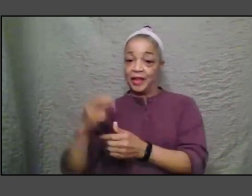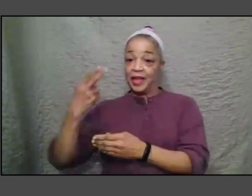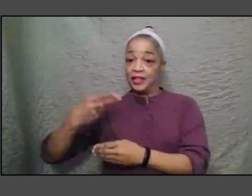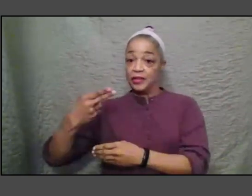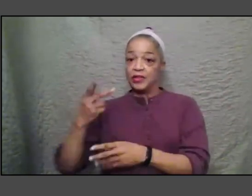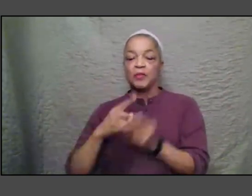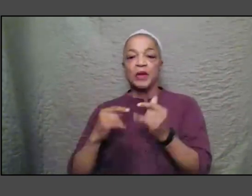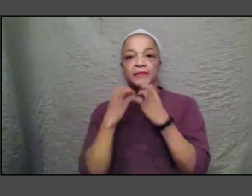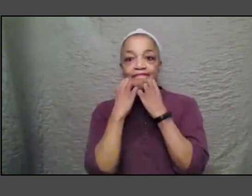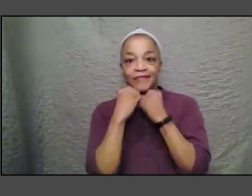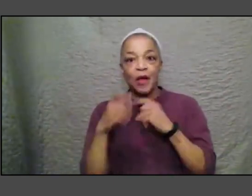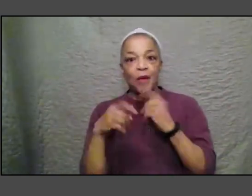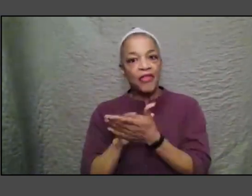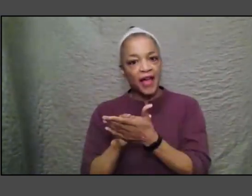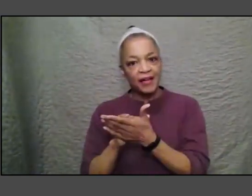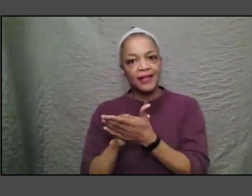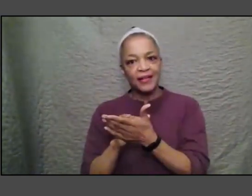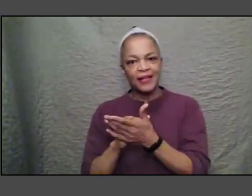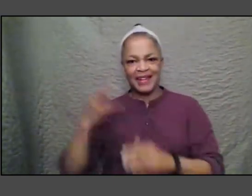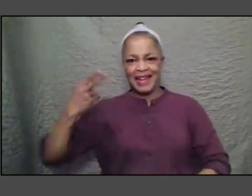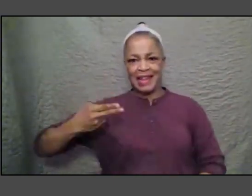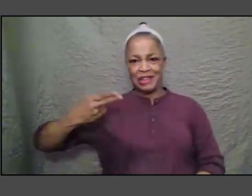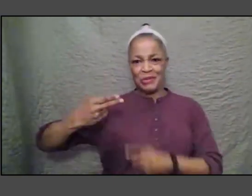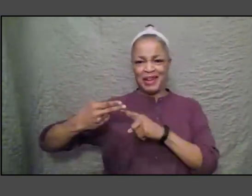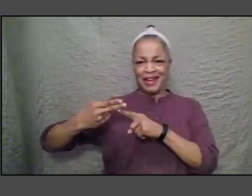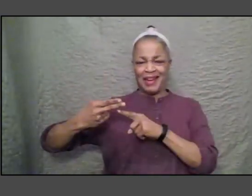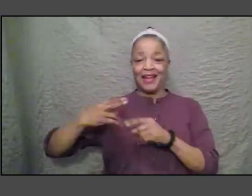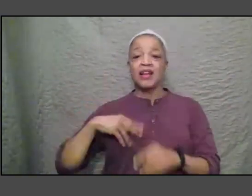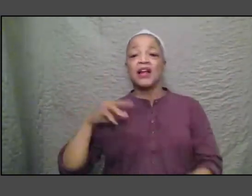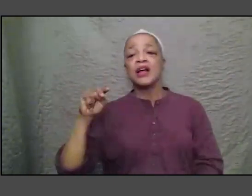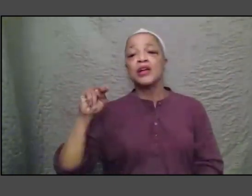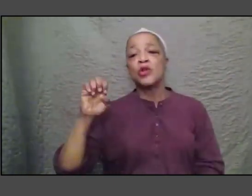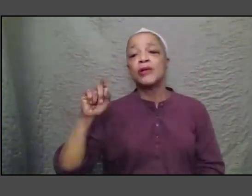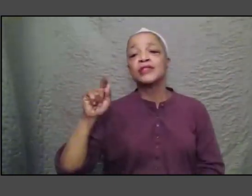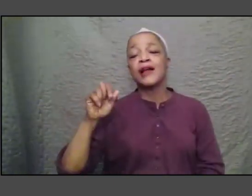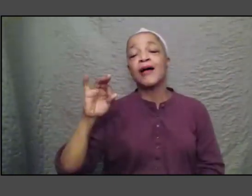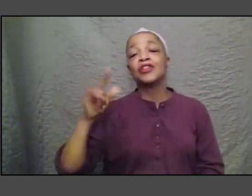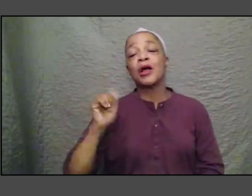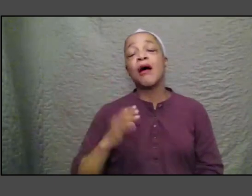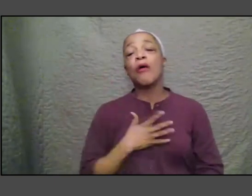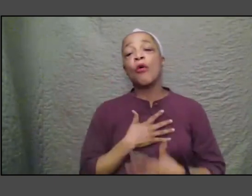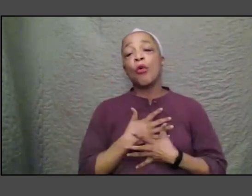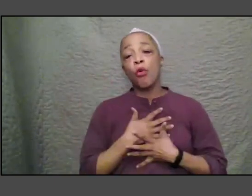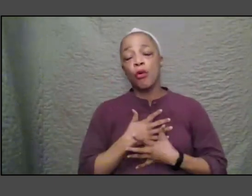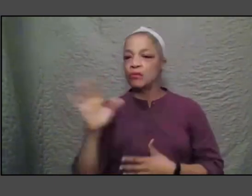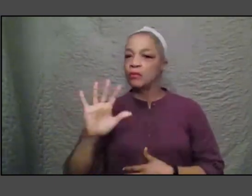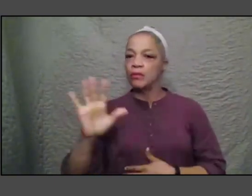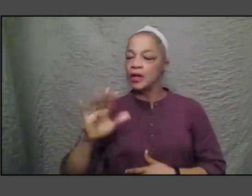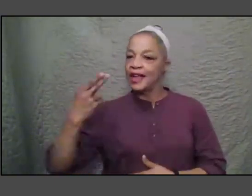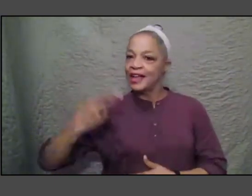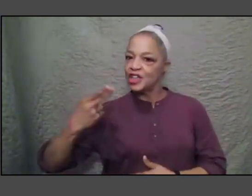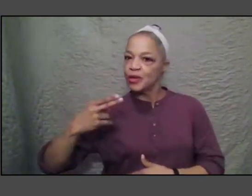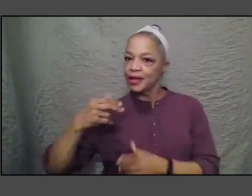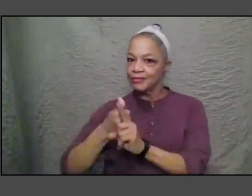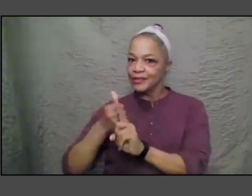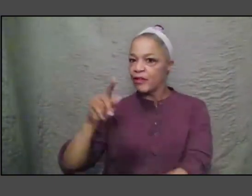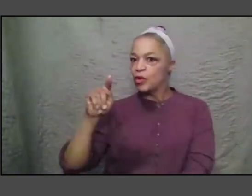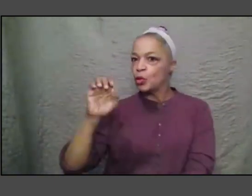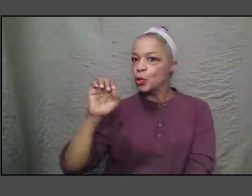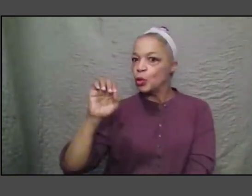not history as nostalgia but history as a tool that helps you live your life today um and